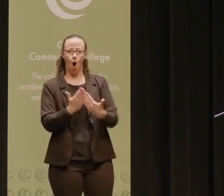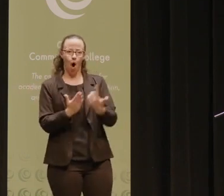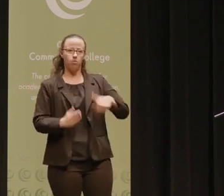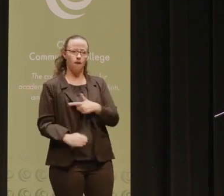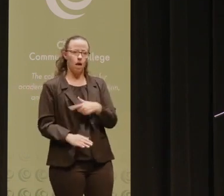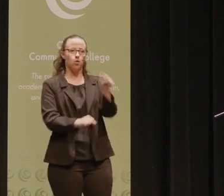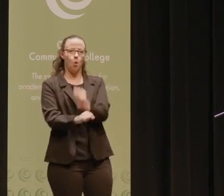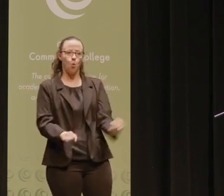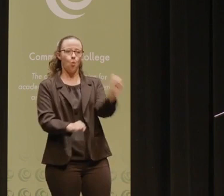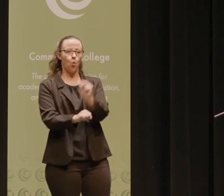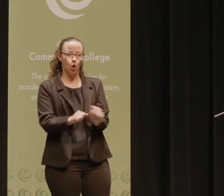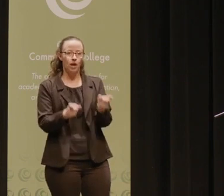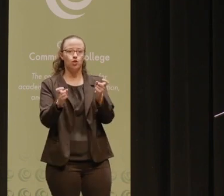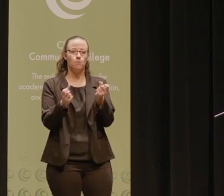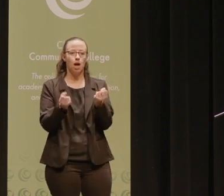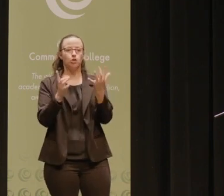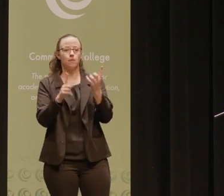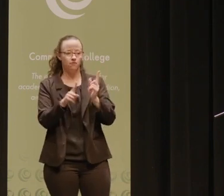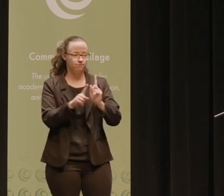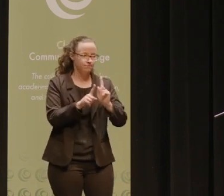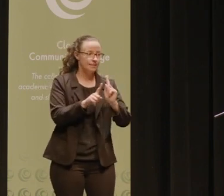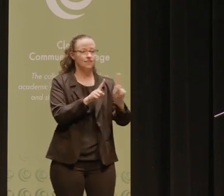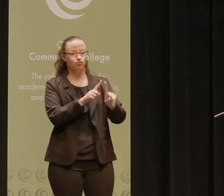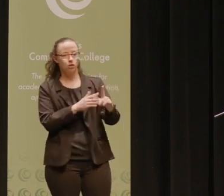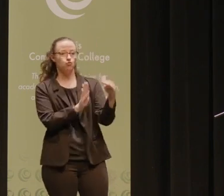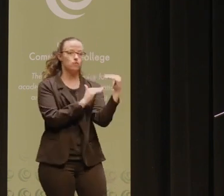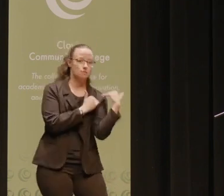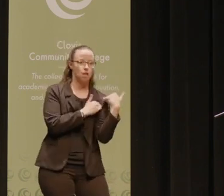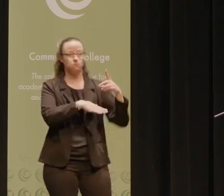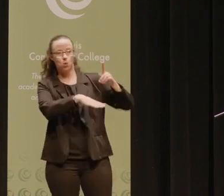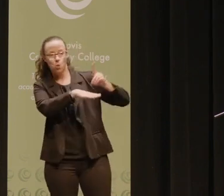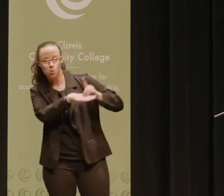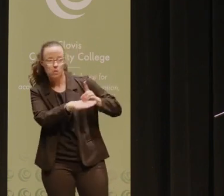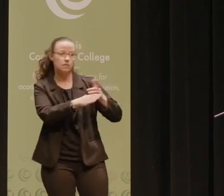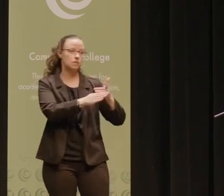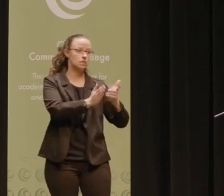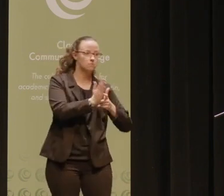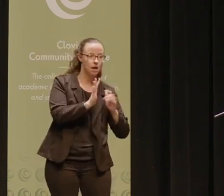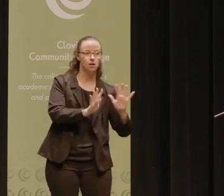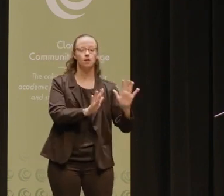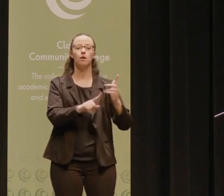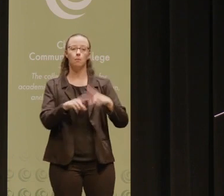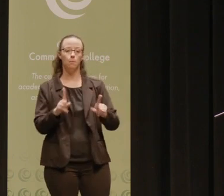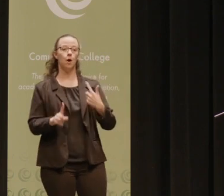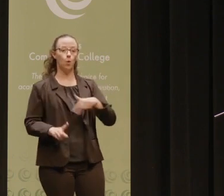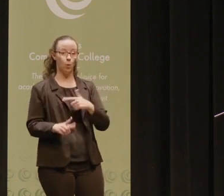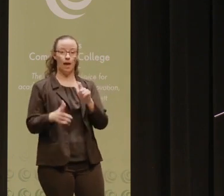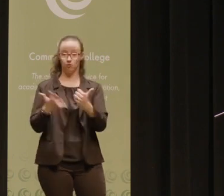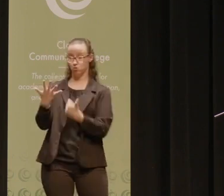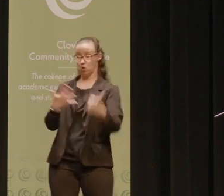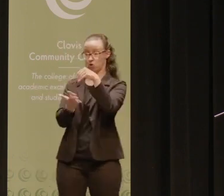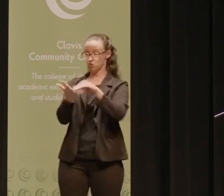working very hard to manage so many demands of our time and attention. That said, we must be sure to prioritize our